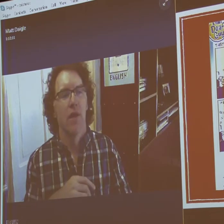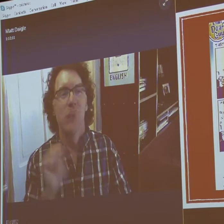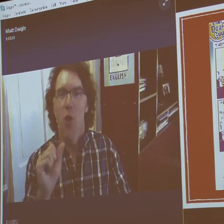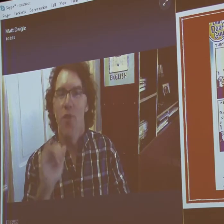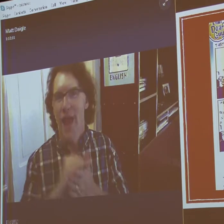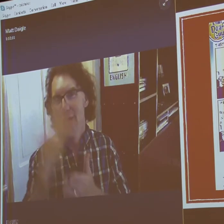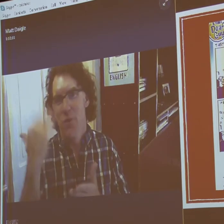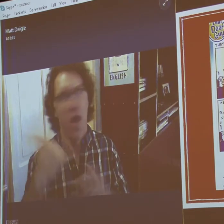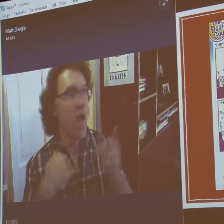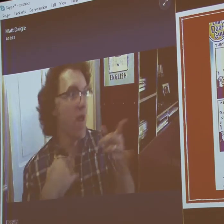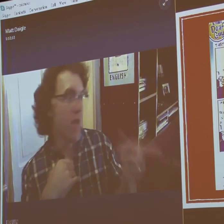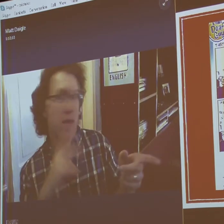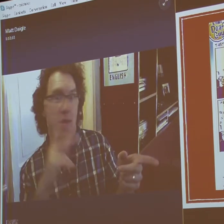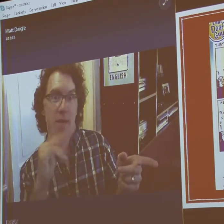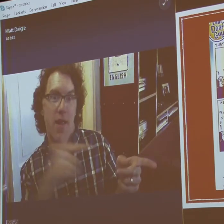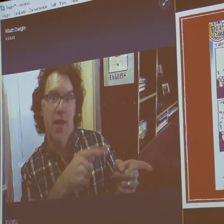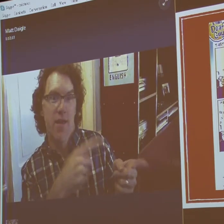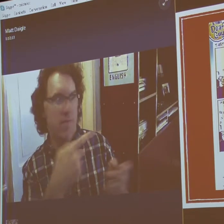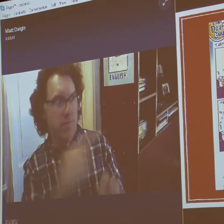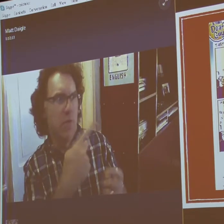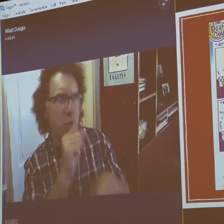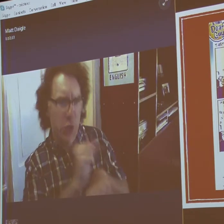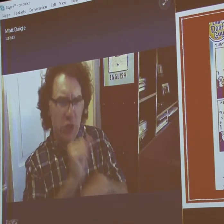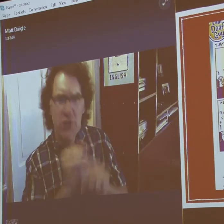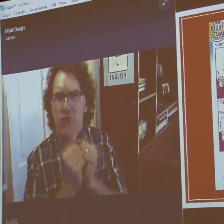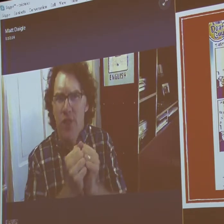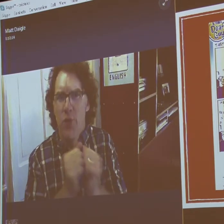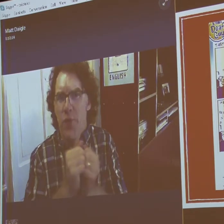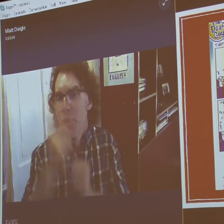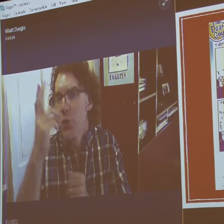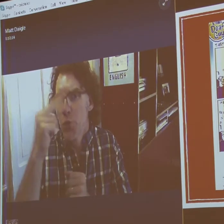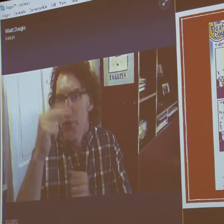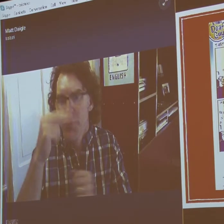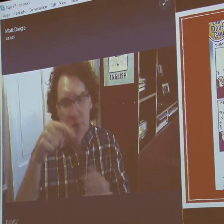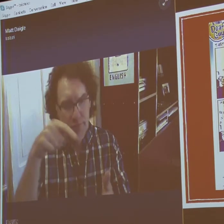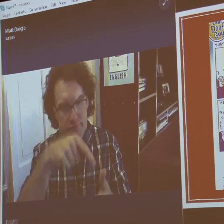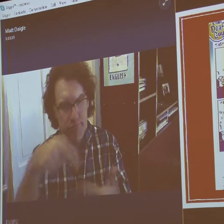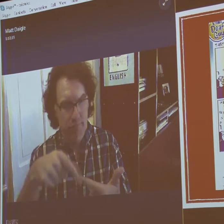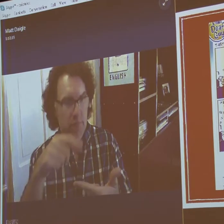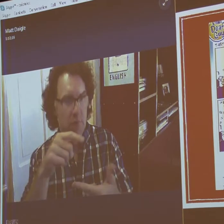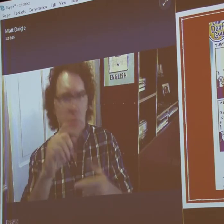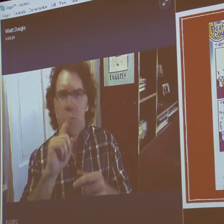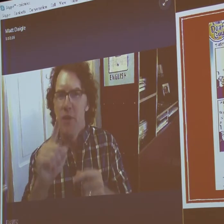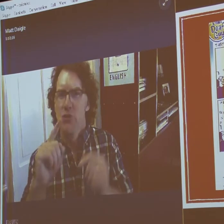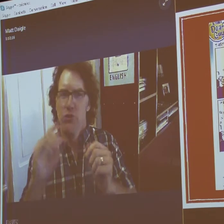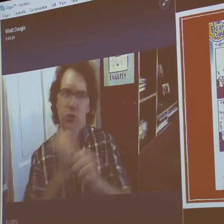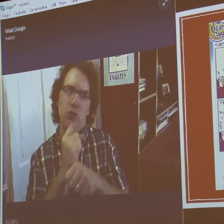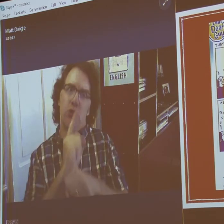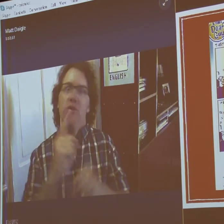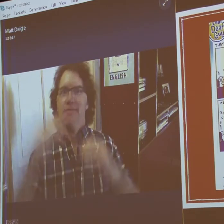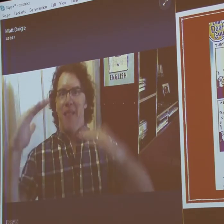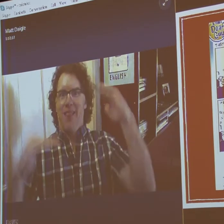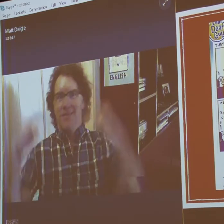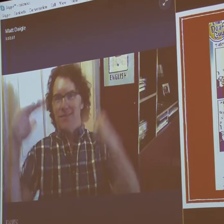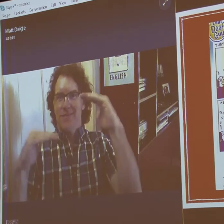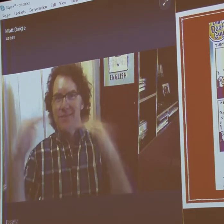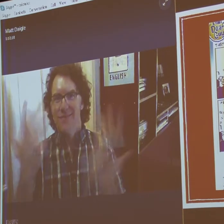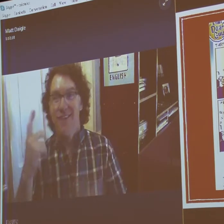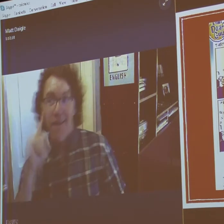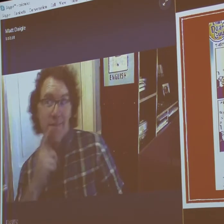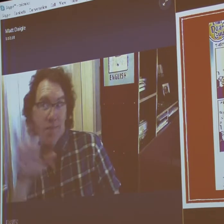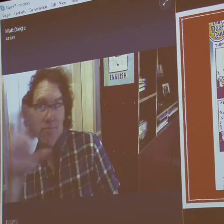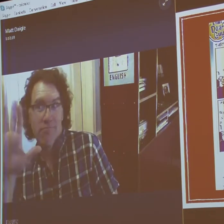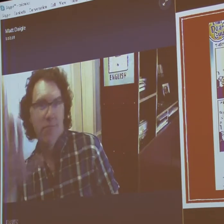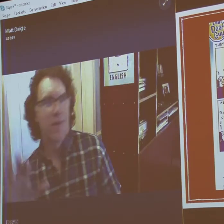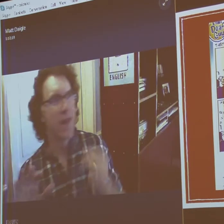little bit better. That's why Kay and I work so closely together with the different comic